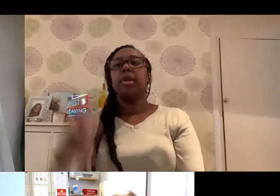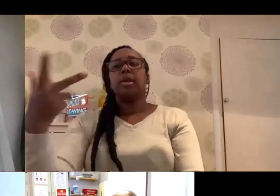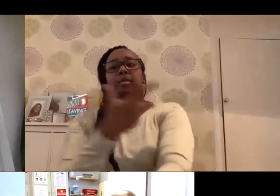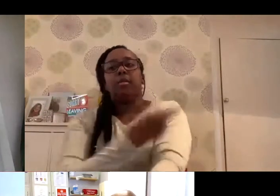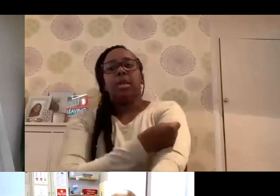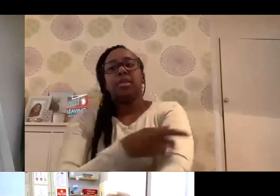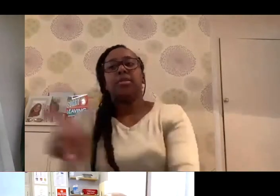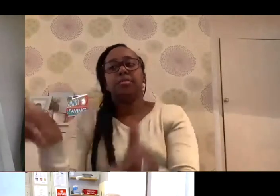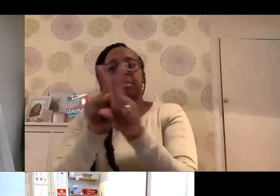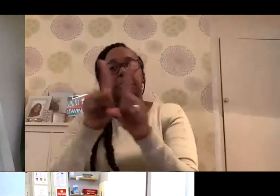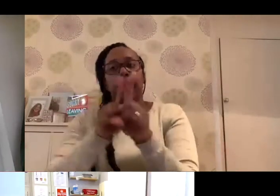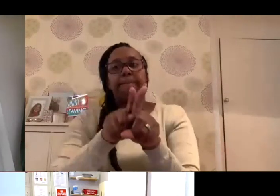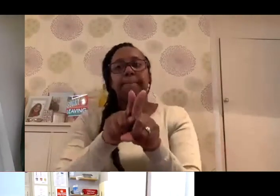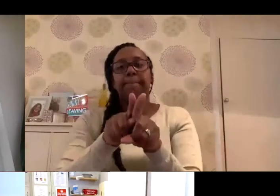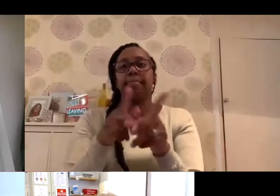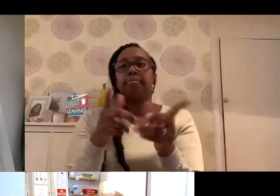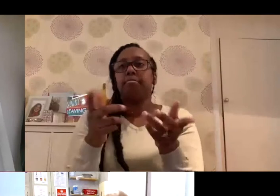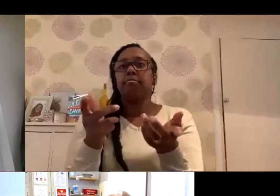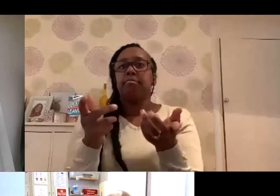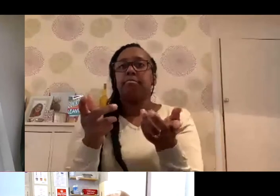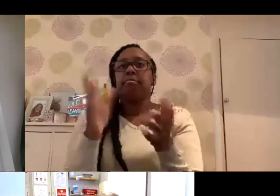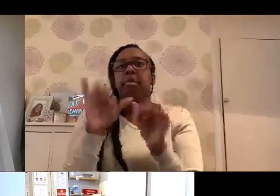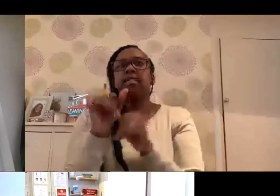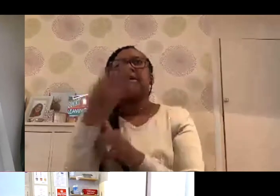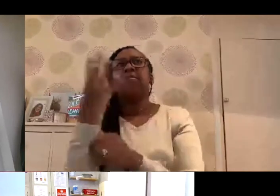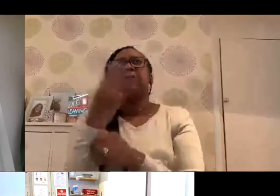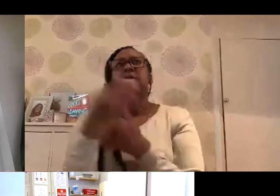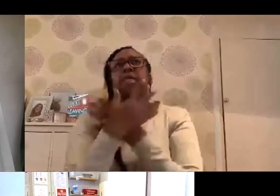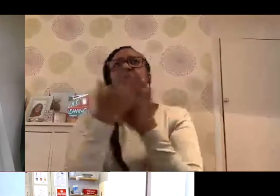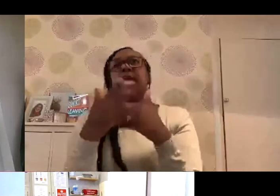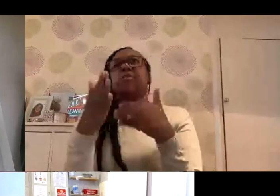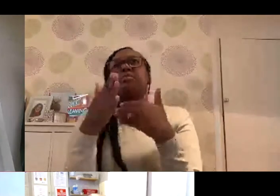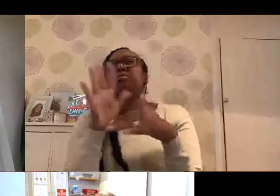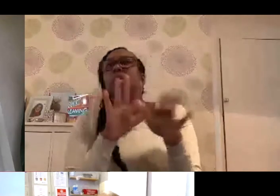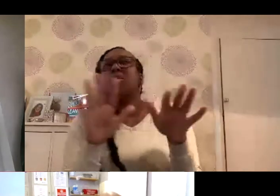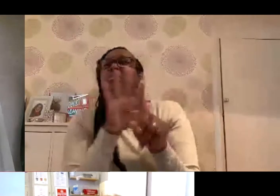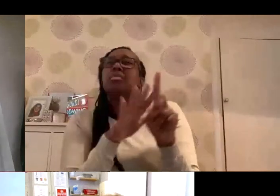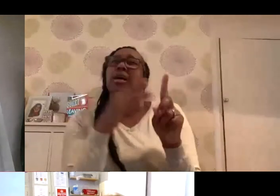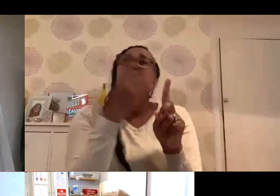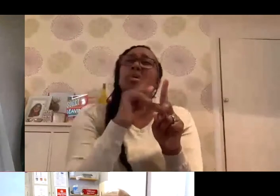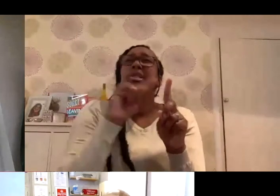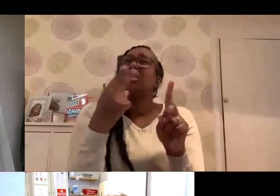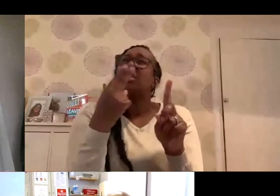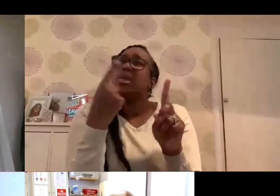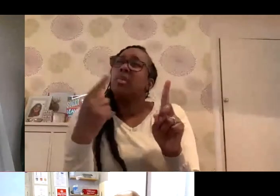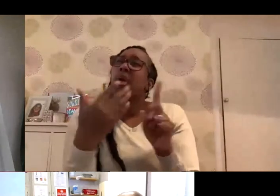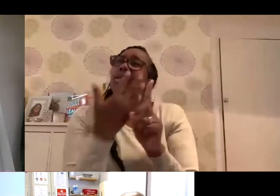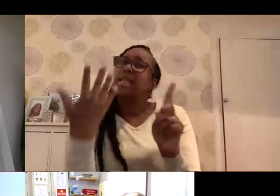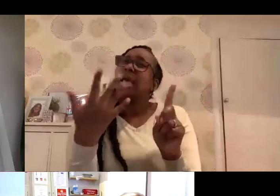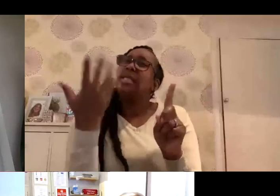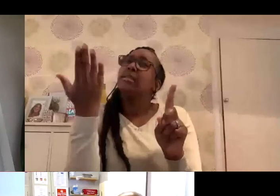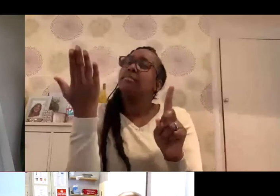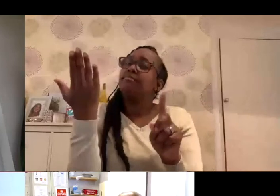work like that. The immunization again takes about 14 days, more 21 days to have the full powerful effect